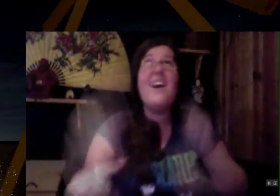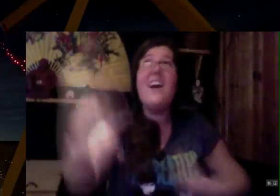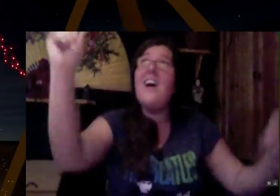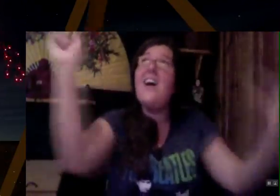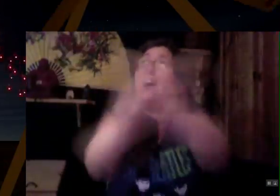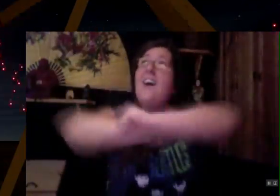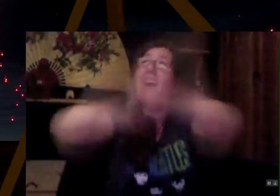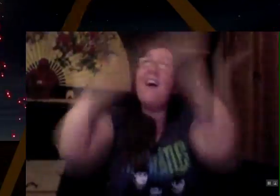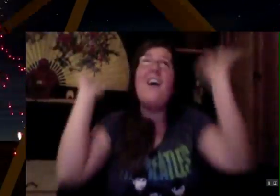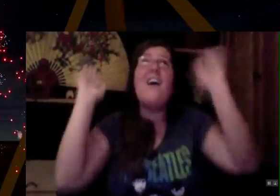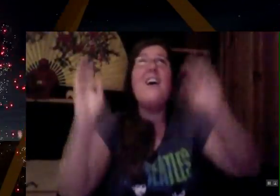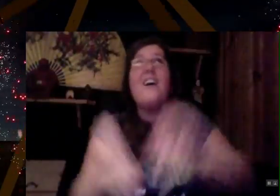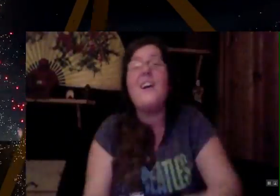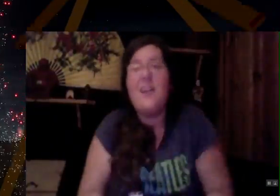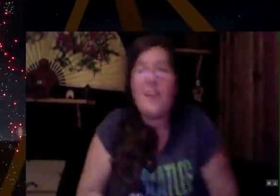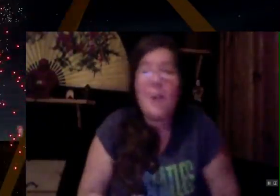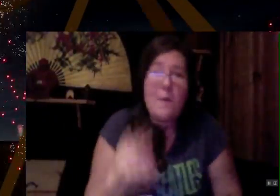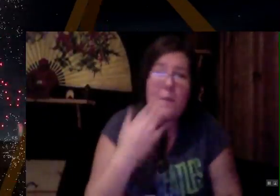sky.